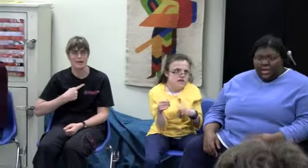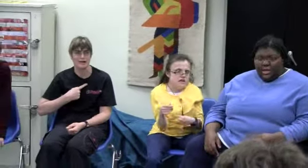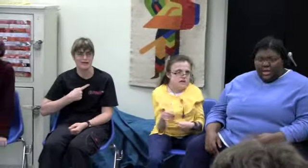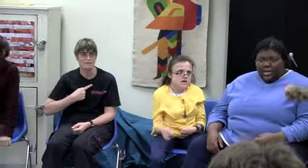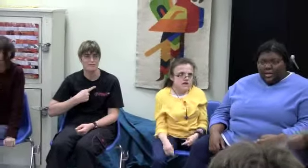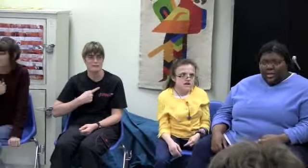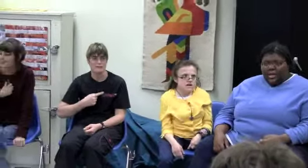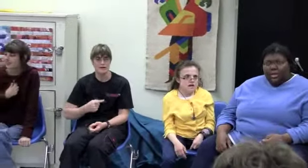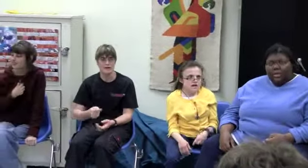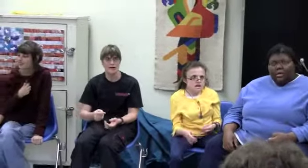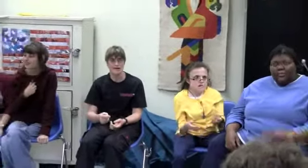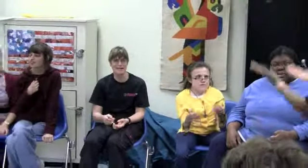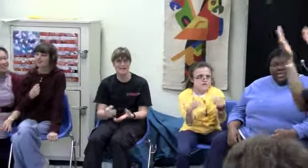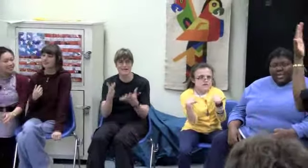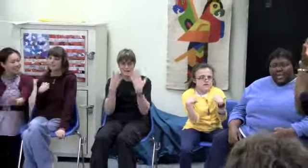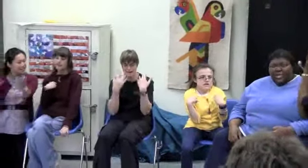Come and see,